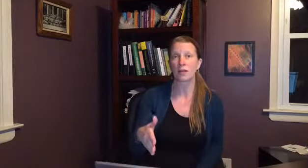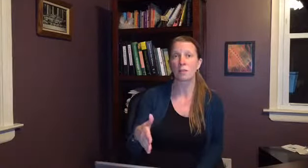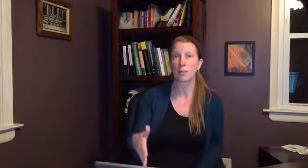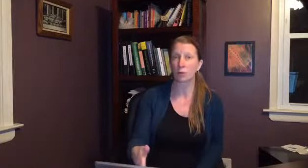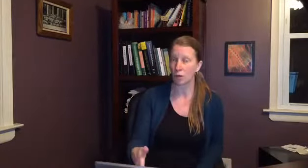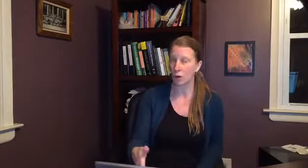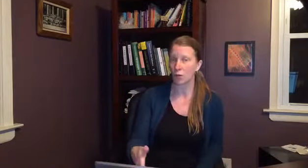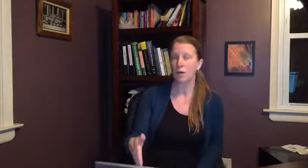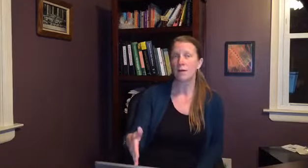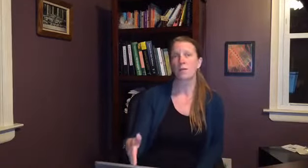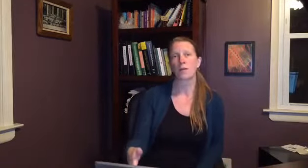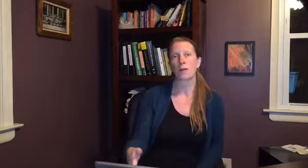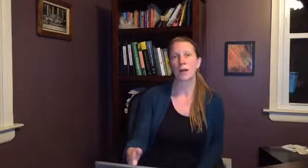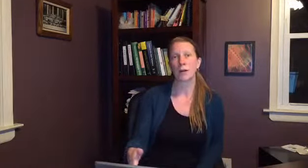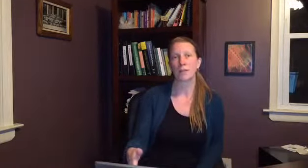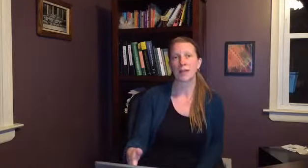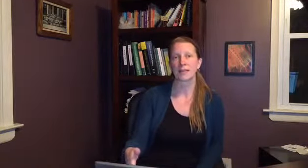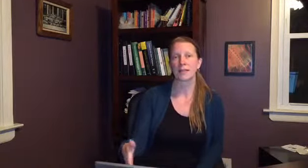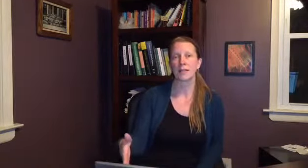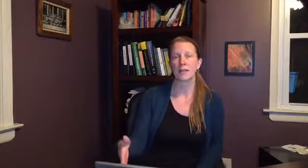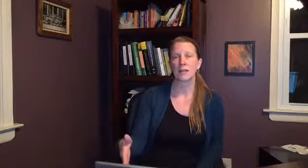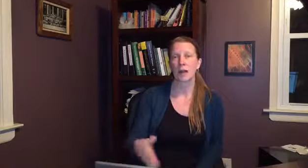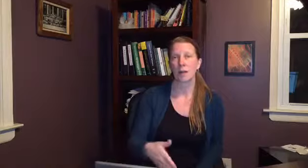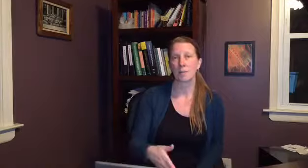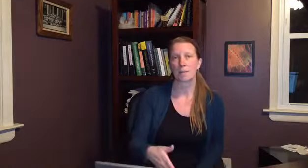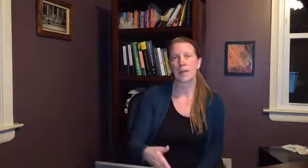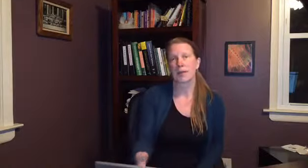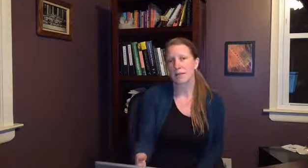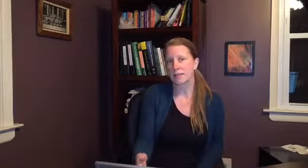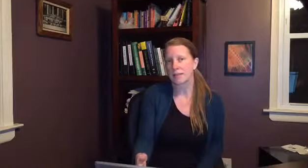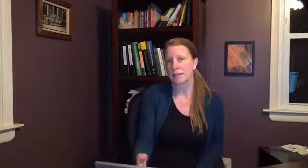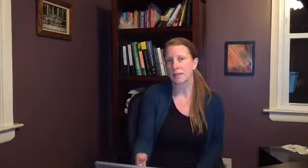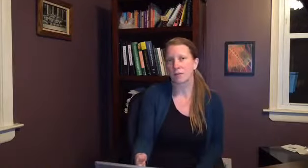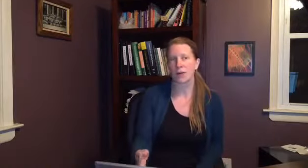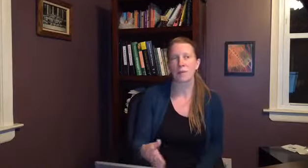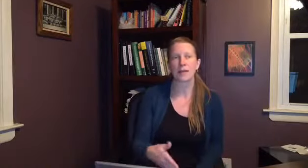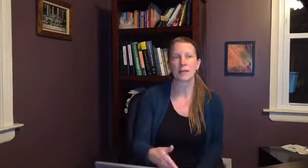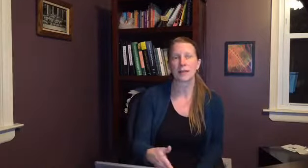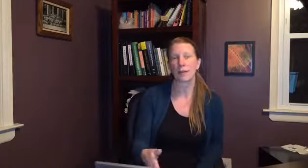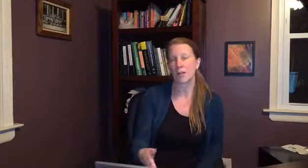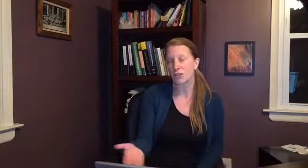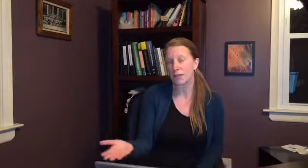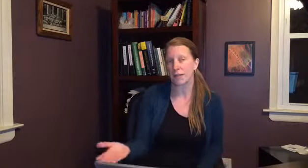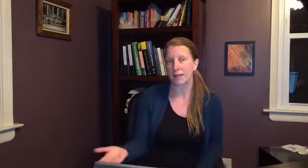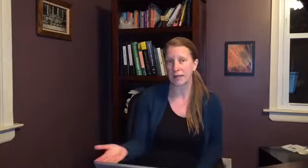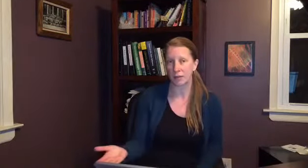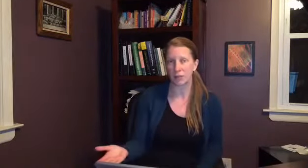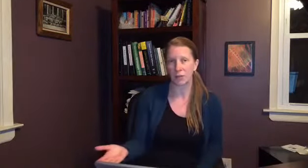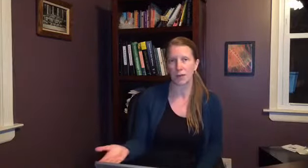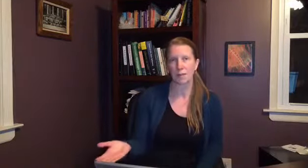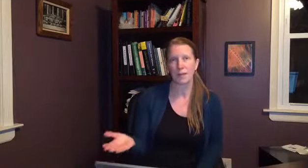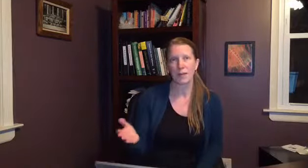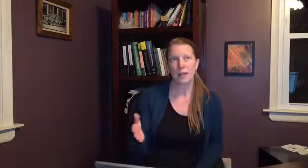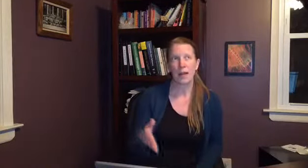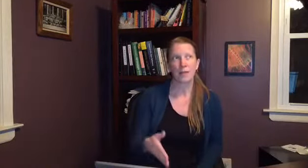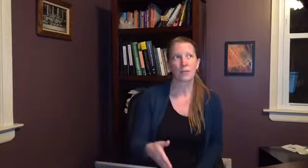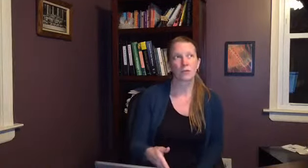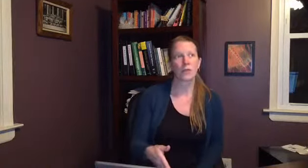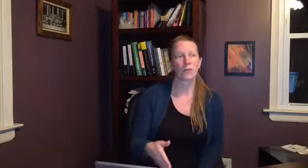people go for um testing um because the cd doesn't recommend it they don't mention it and they don't do it and the reason